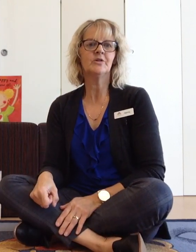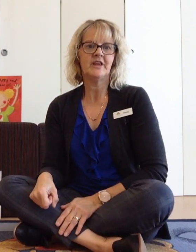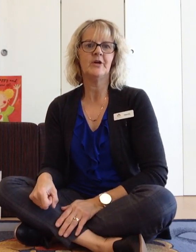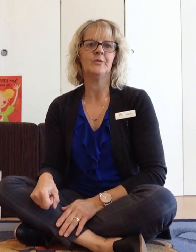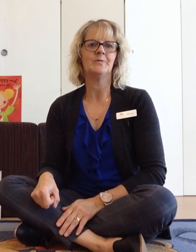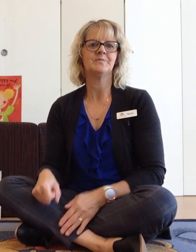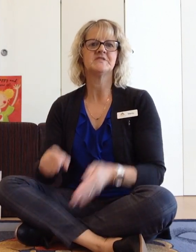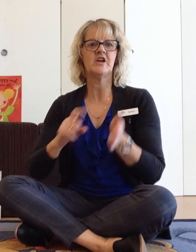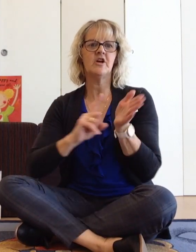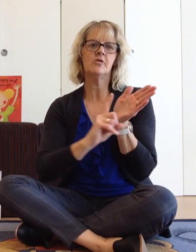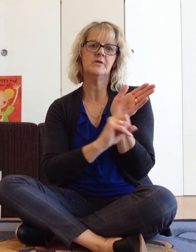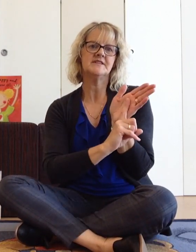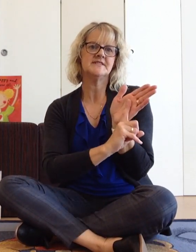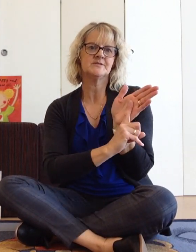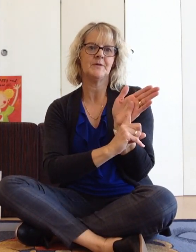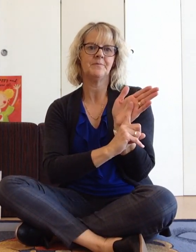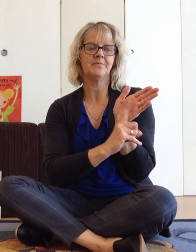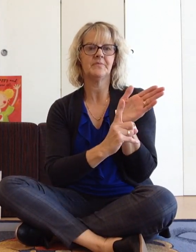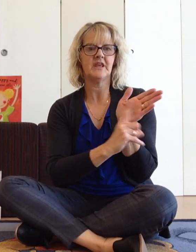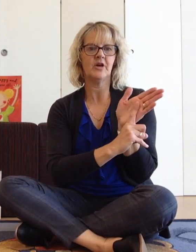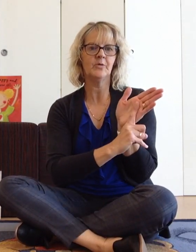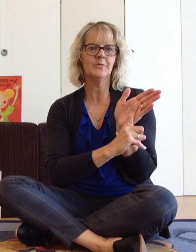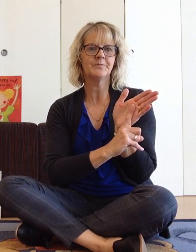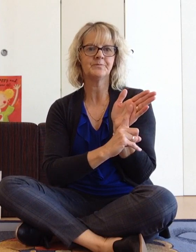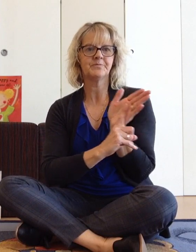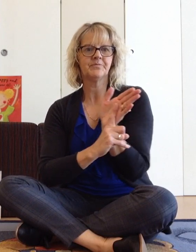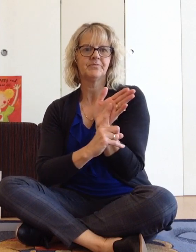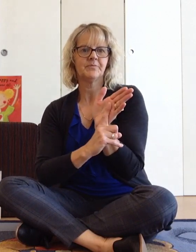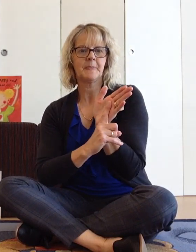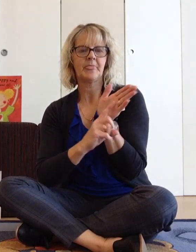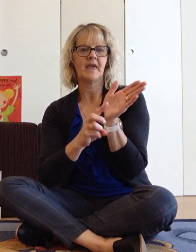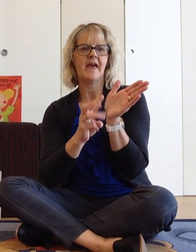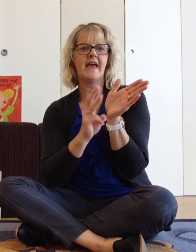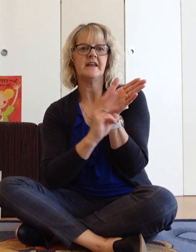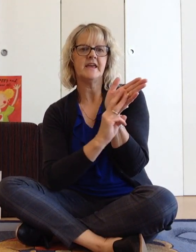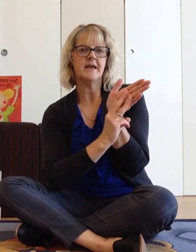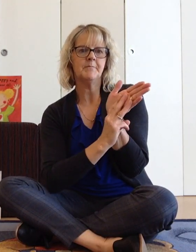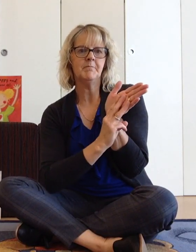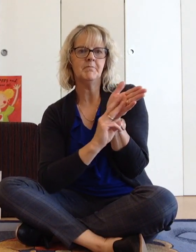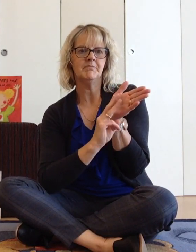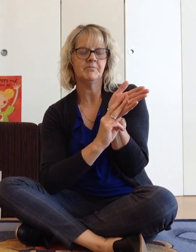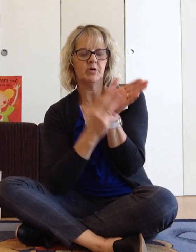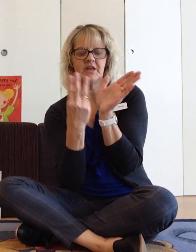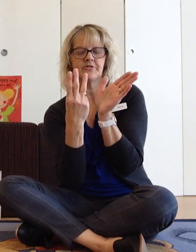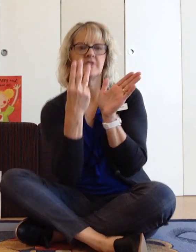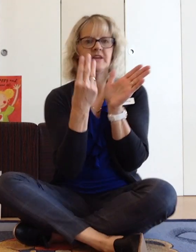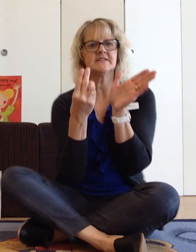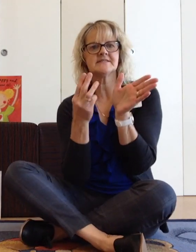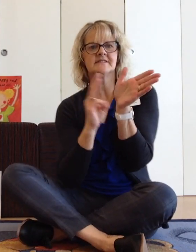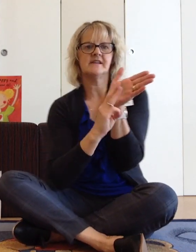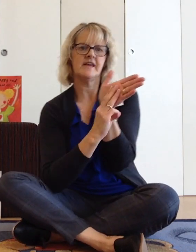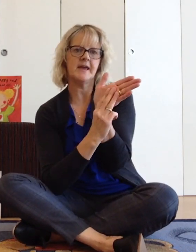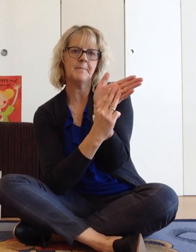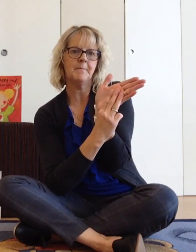look at L. So L is this one. L and M. We've got our three fingers. M,